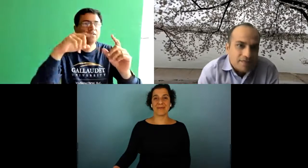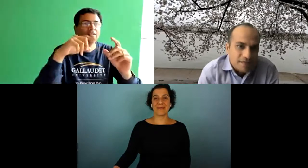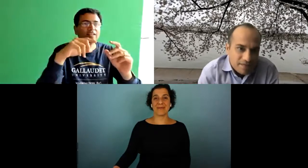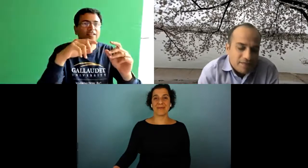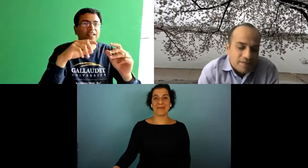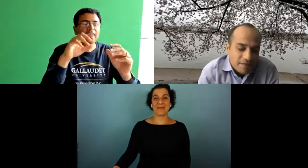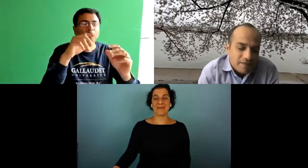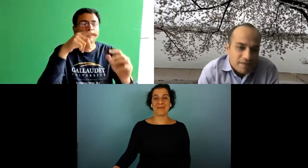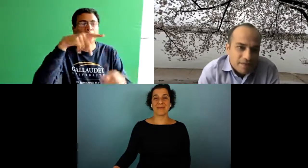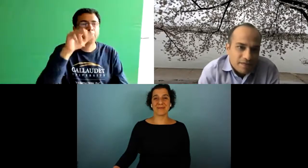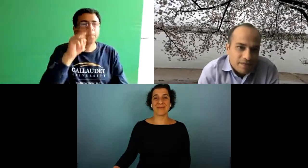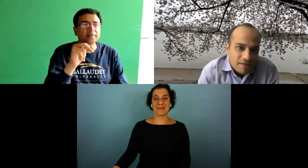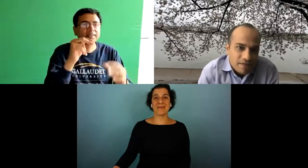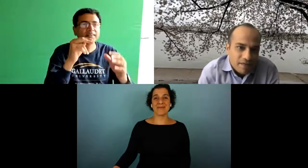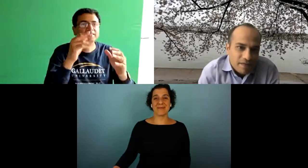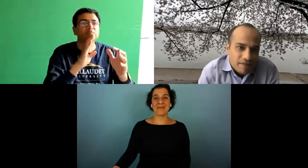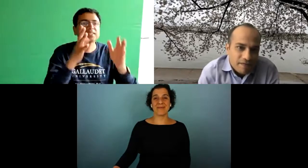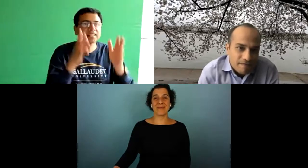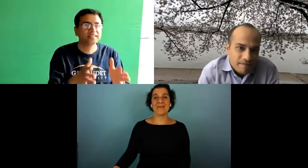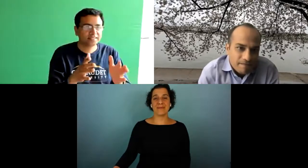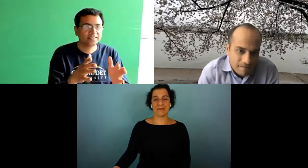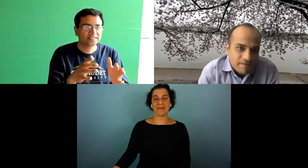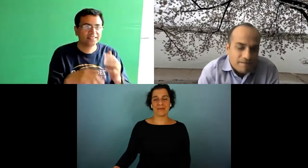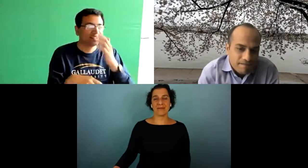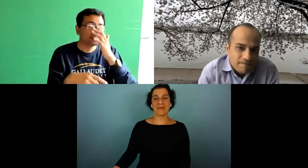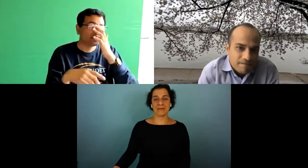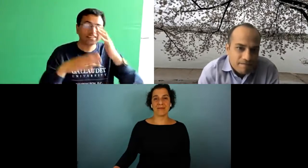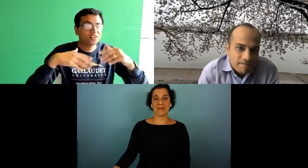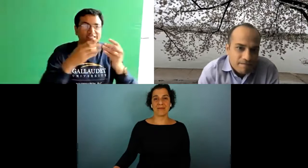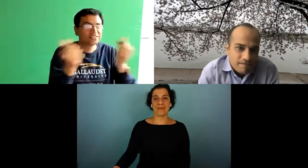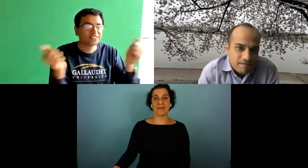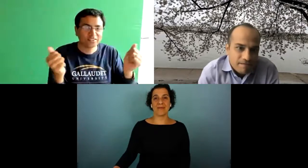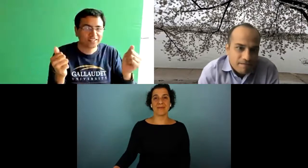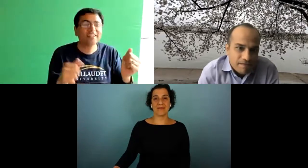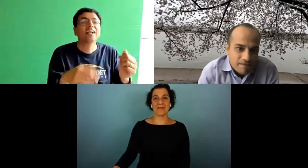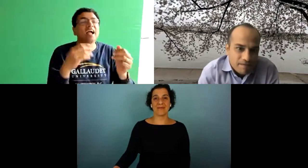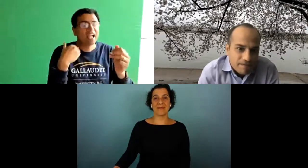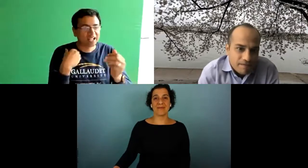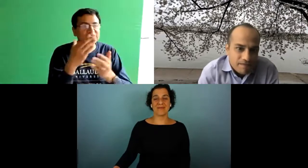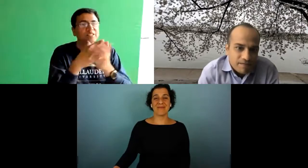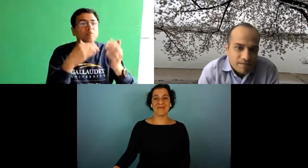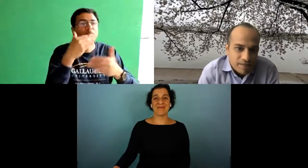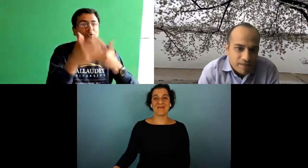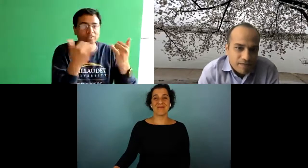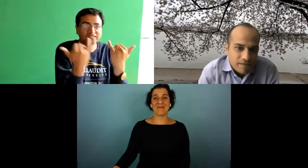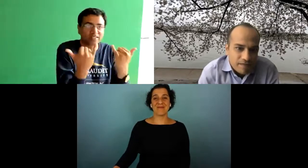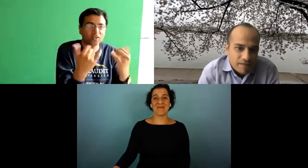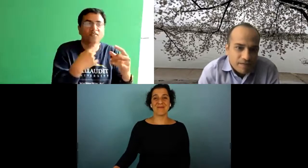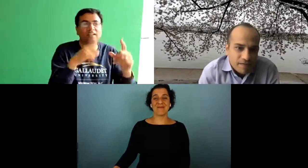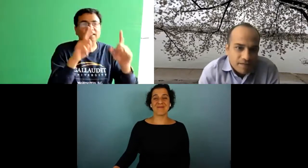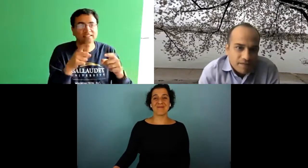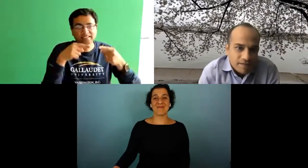it prioritizes the speaker so you can have it automatically